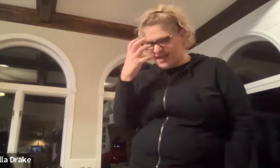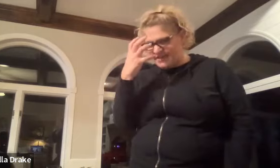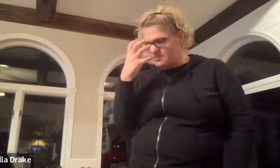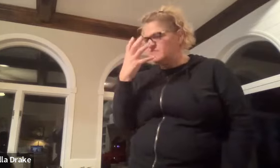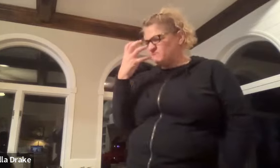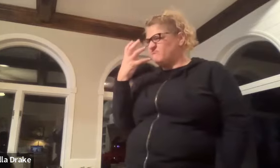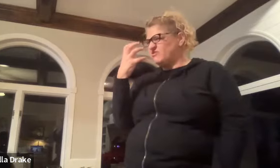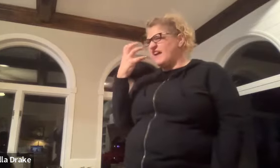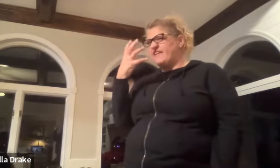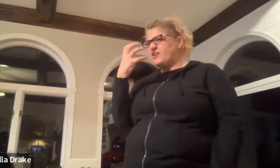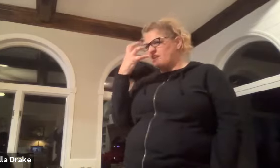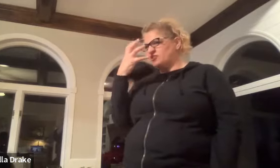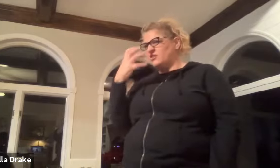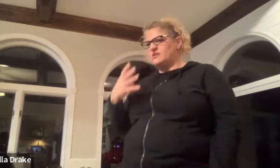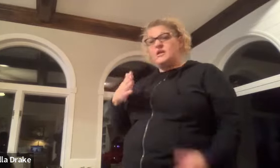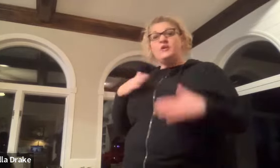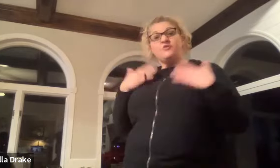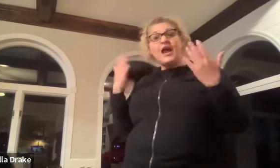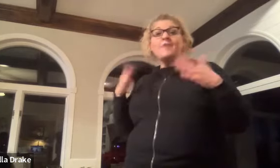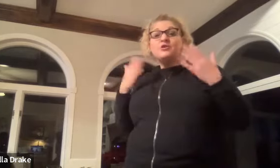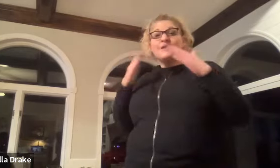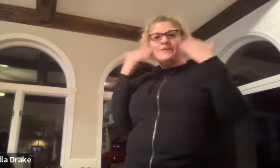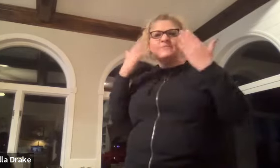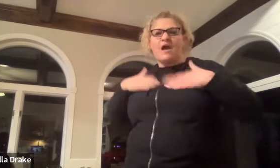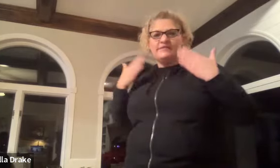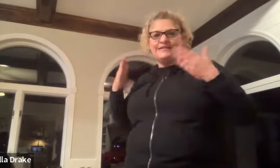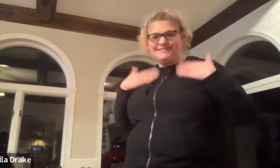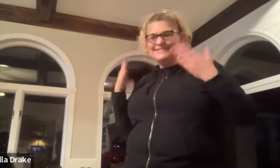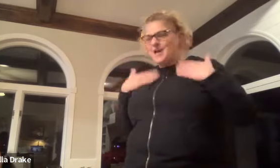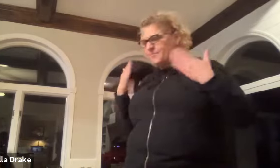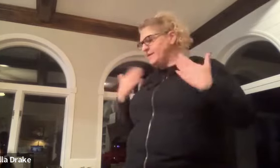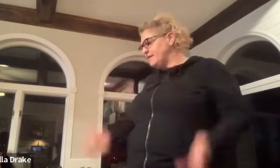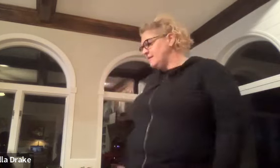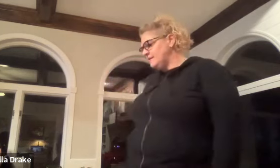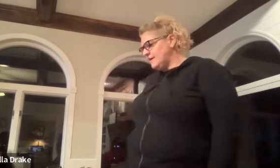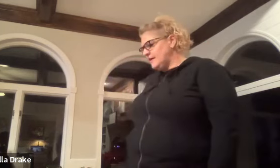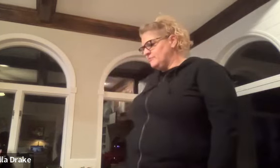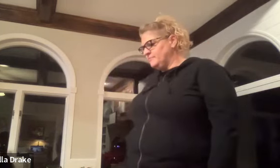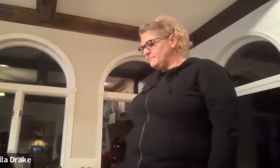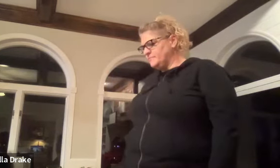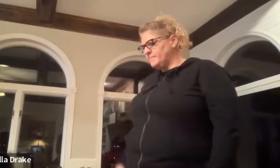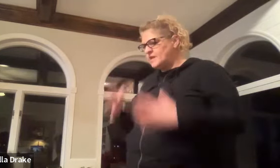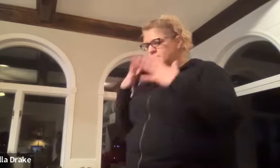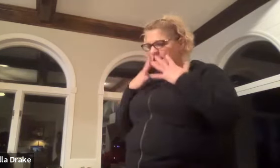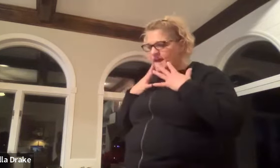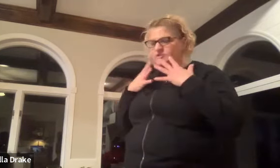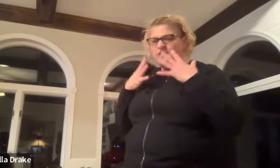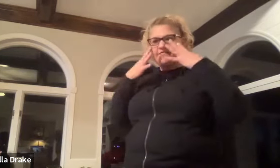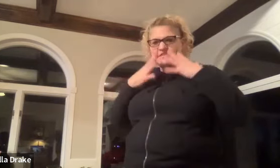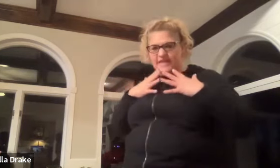face you're gonna have that grouchy look you're happy you're gonna be smiling happy um sad you're gonna have the